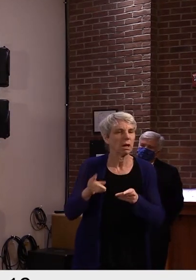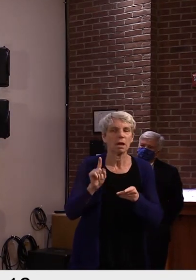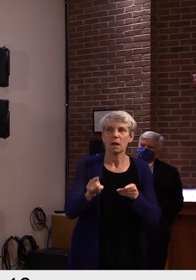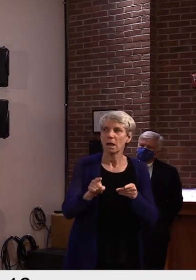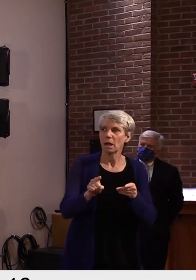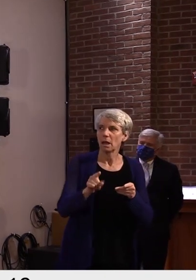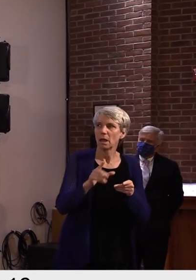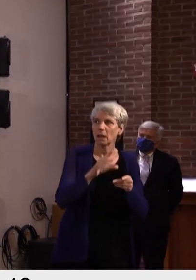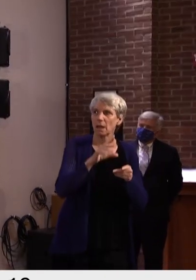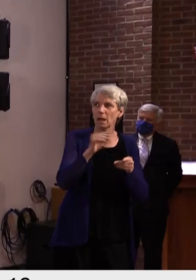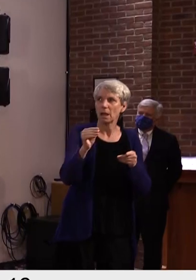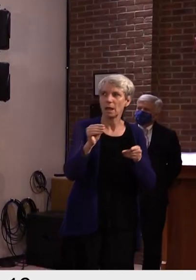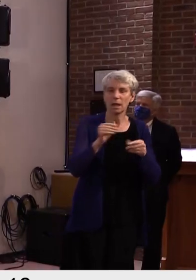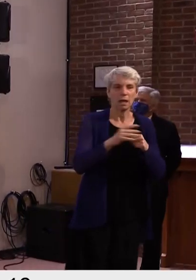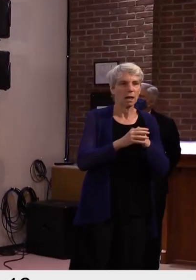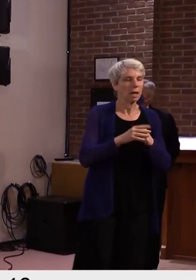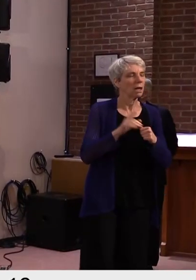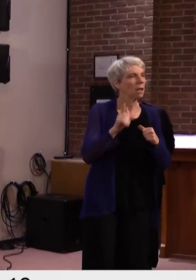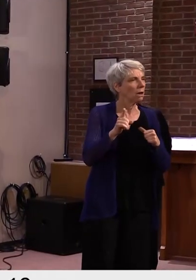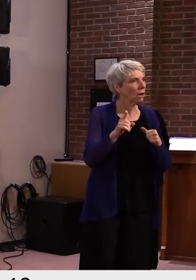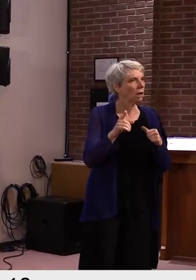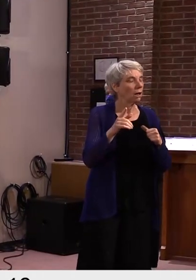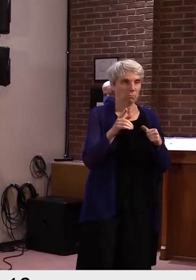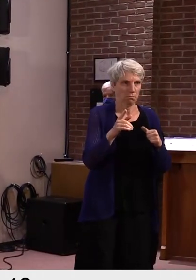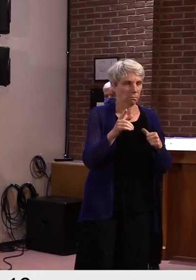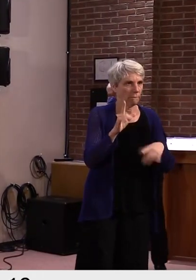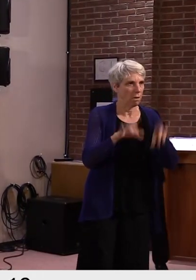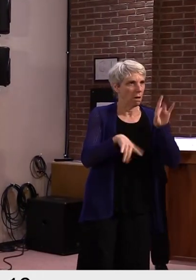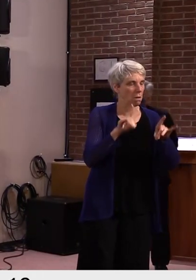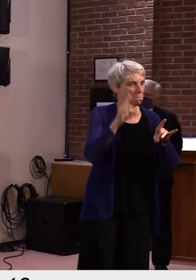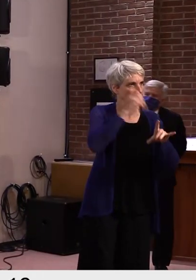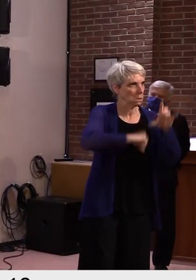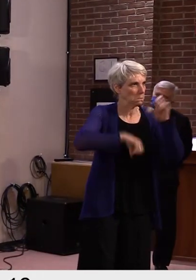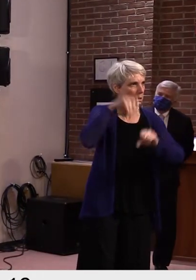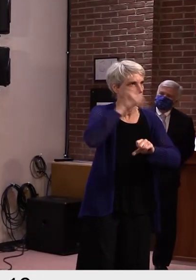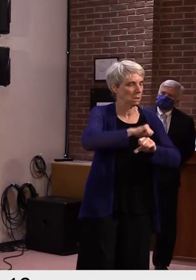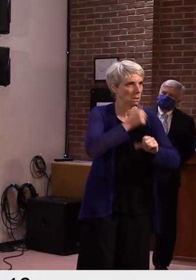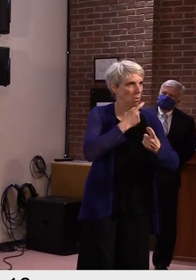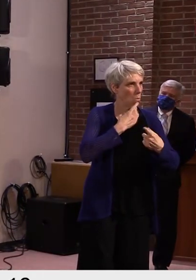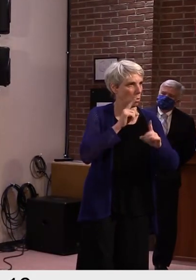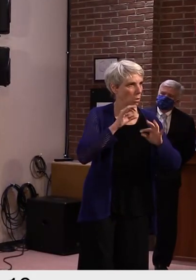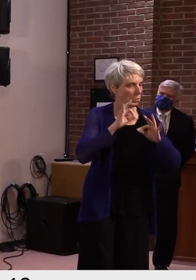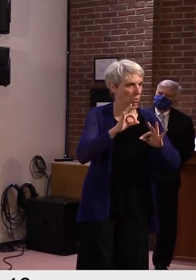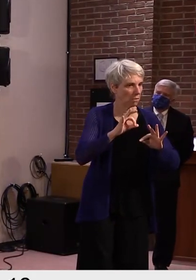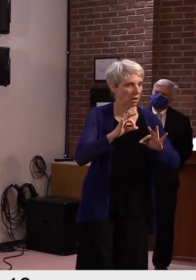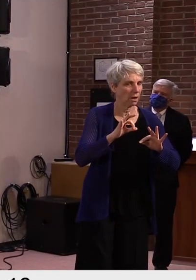so I doubt that he's actually seen this Russian vaccine that may or may not exist.